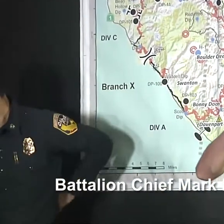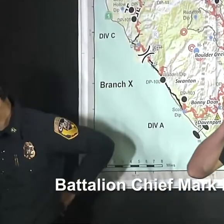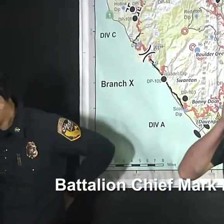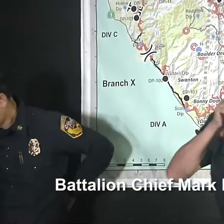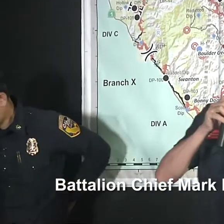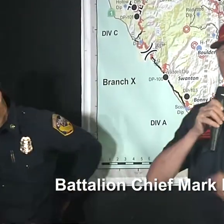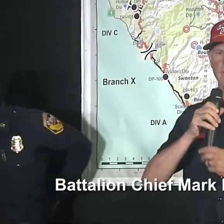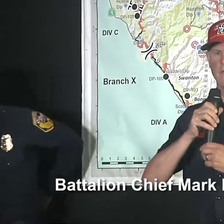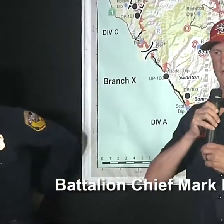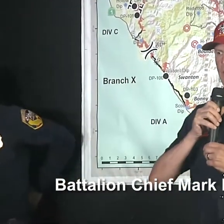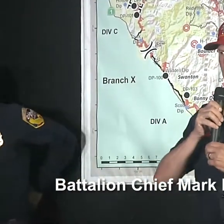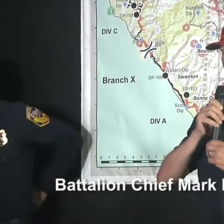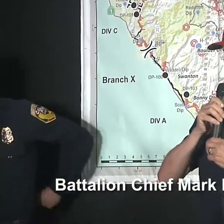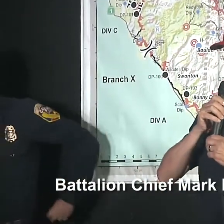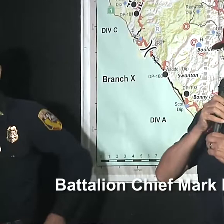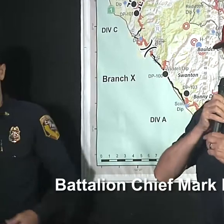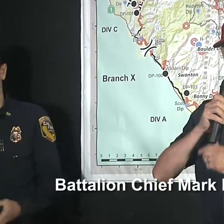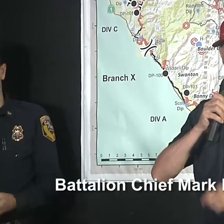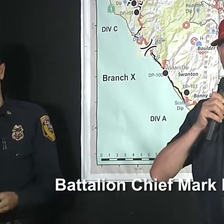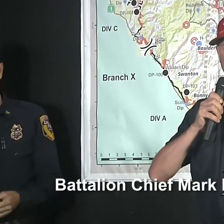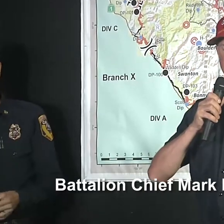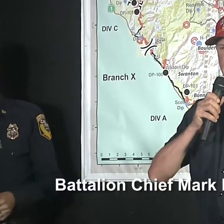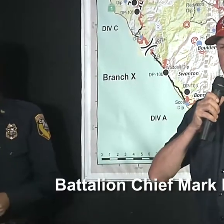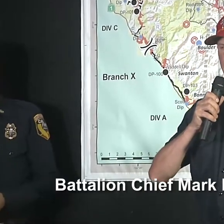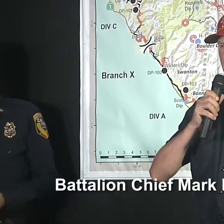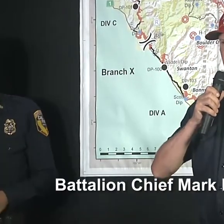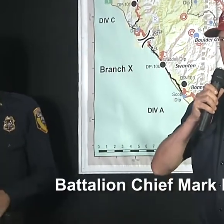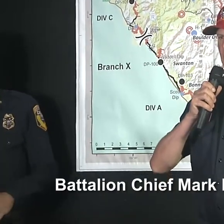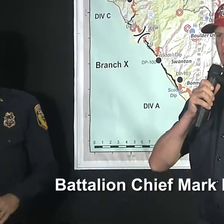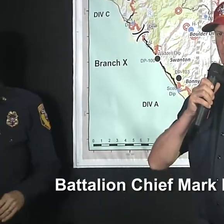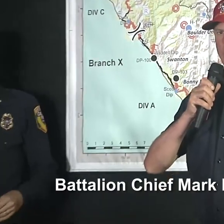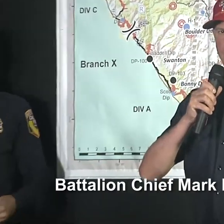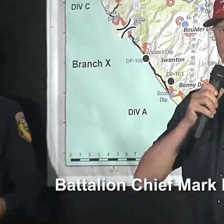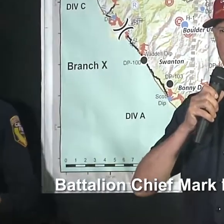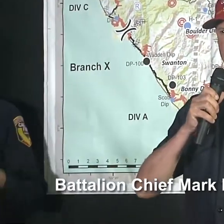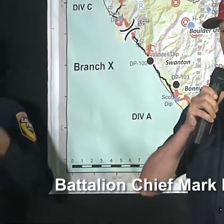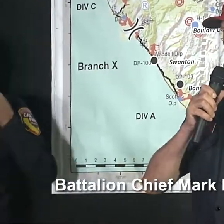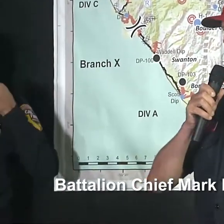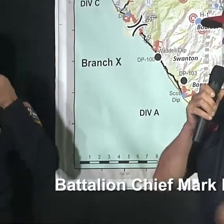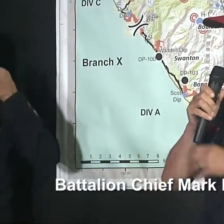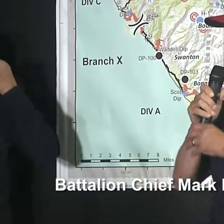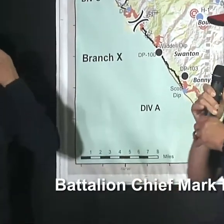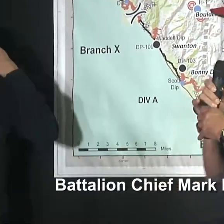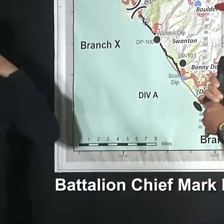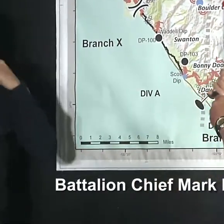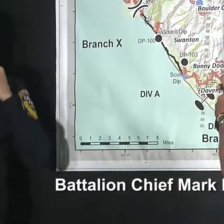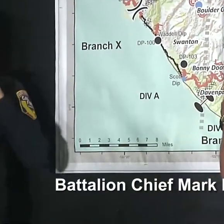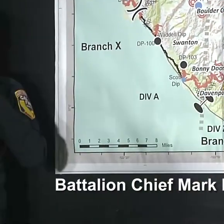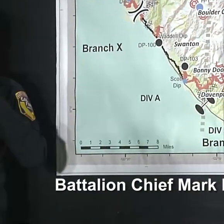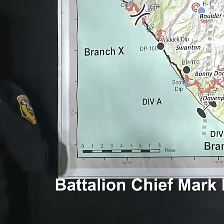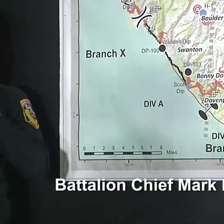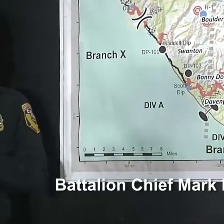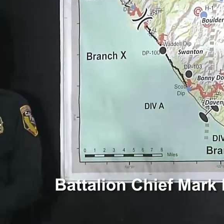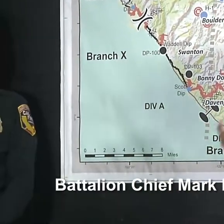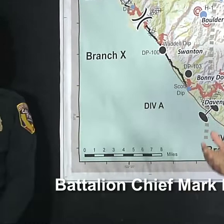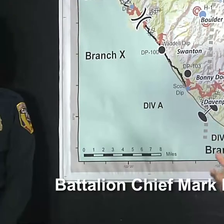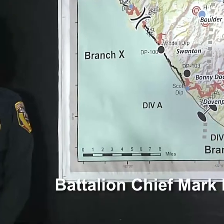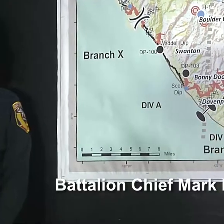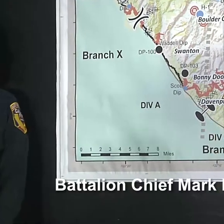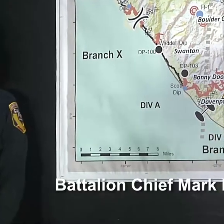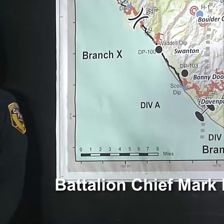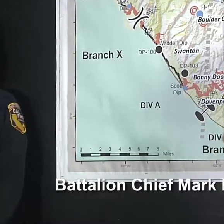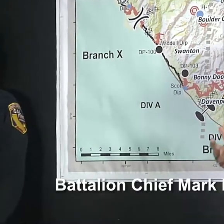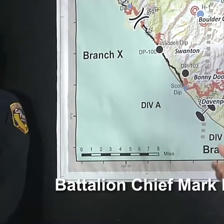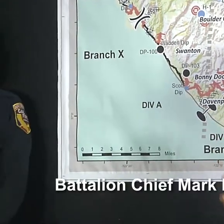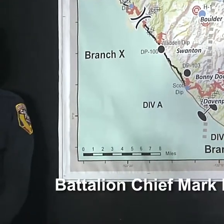Good morning. The past couple days we have been able to make significant progress on our firefight. We have been able to establish more